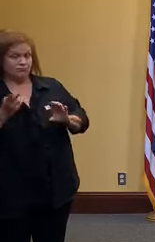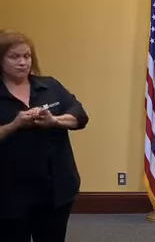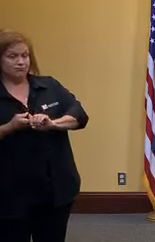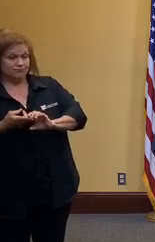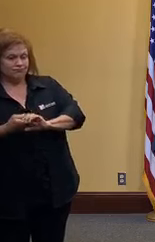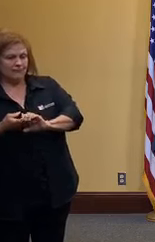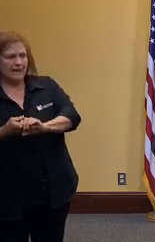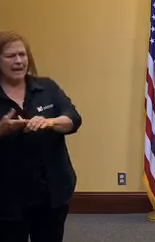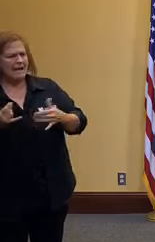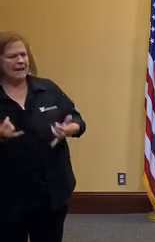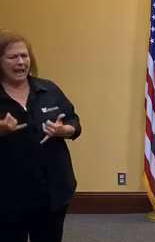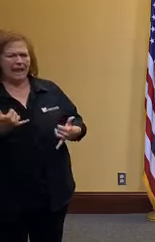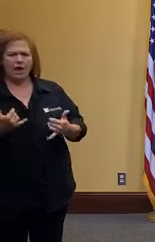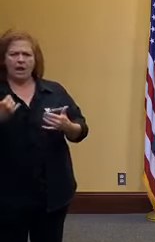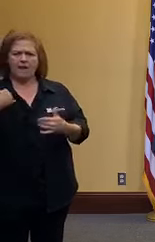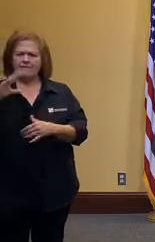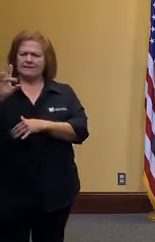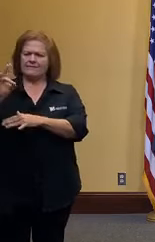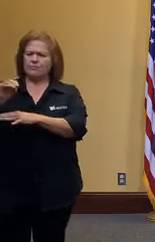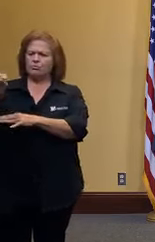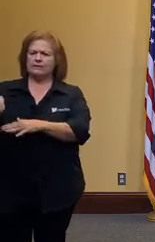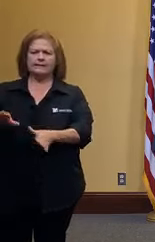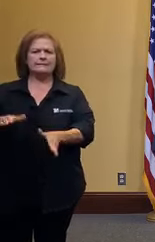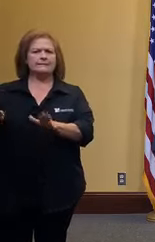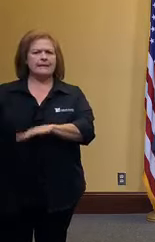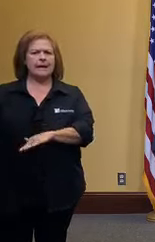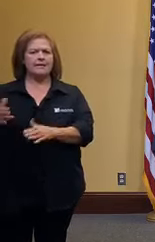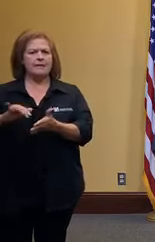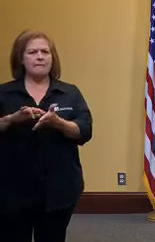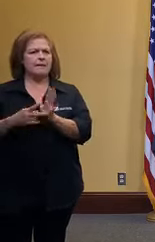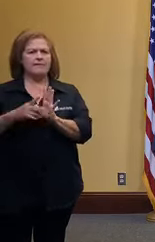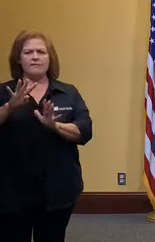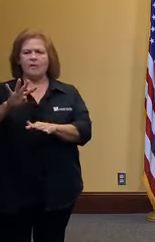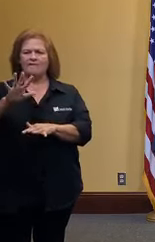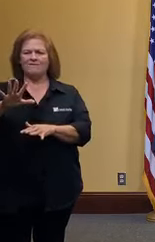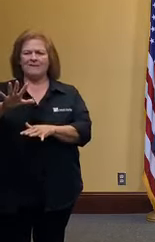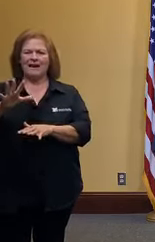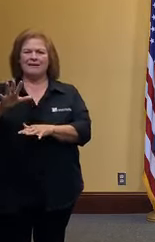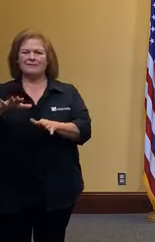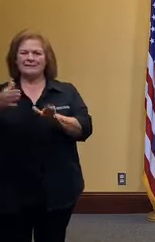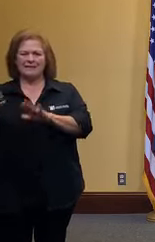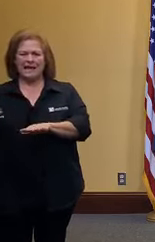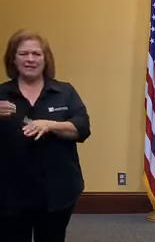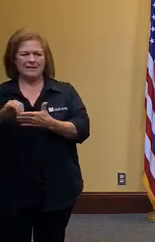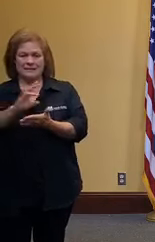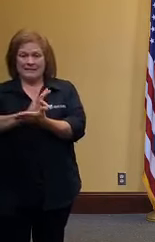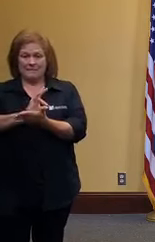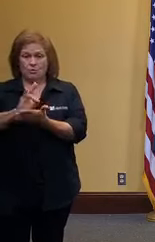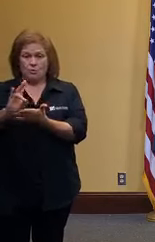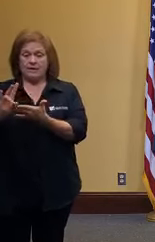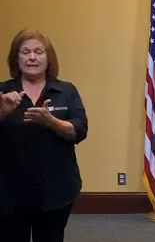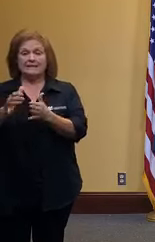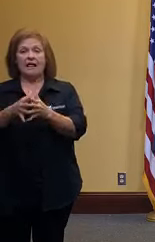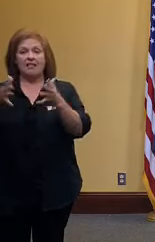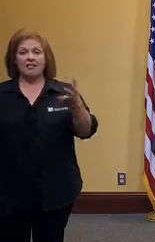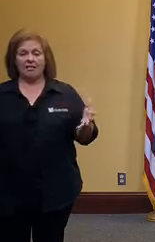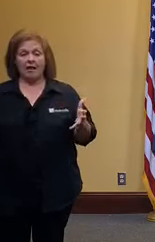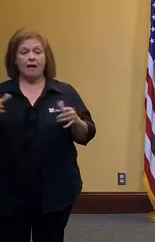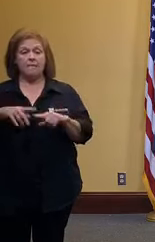and right now we have a death rate of seven percent so that would result in 45 deaths over seven weeks which is still a lot